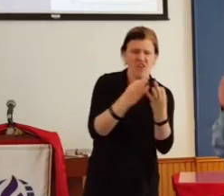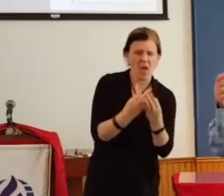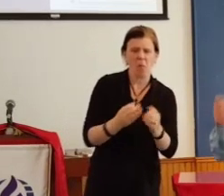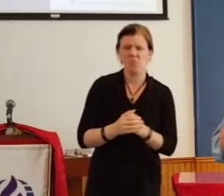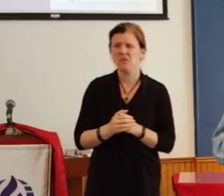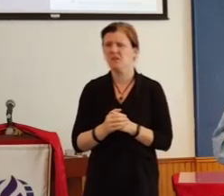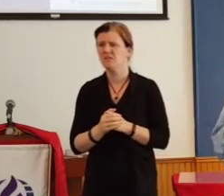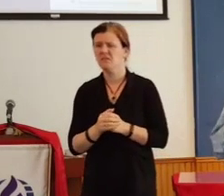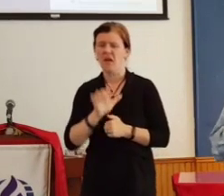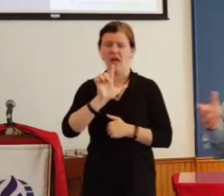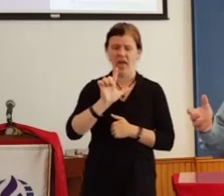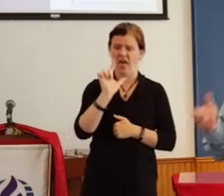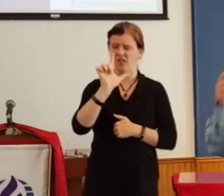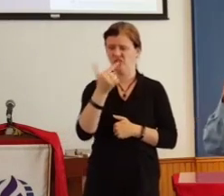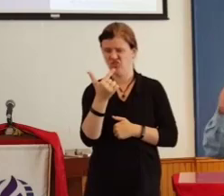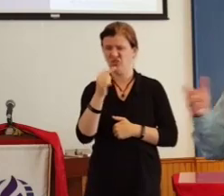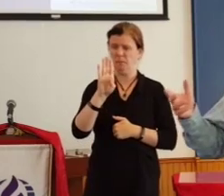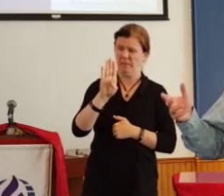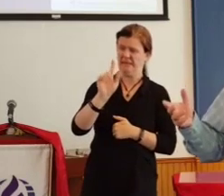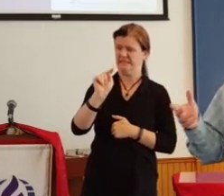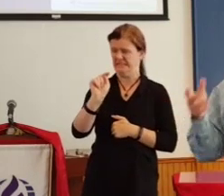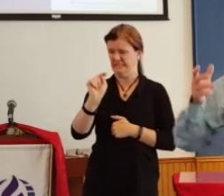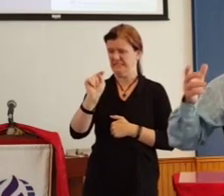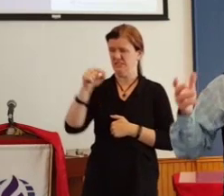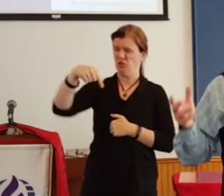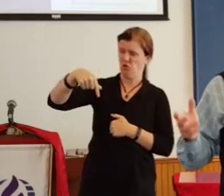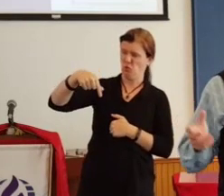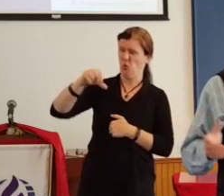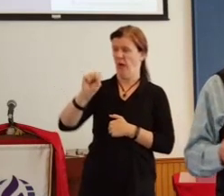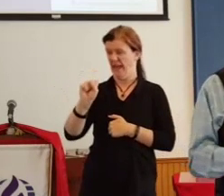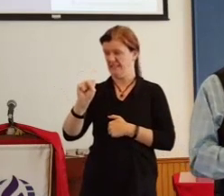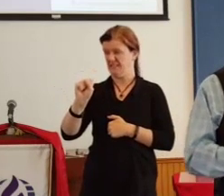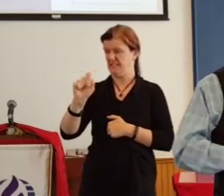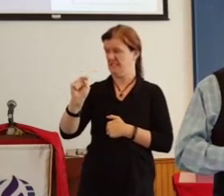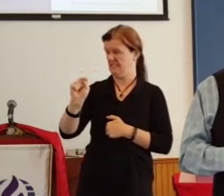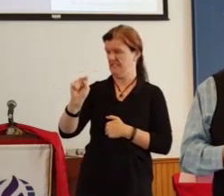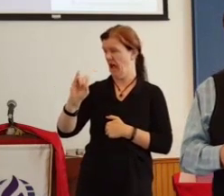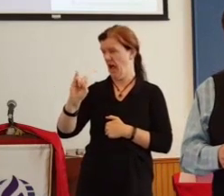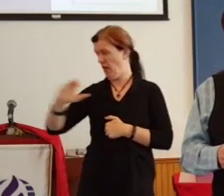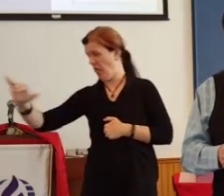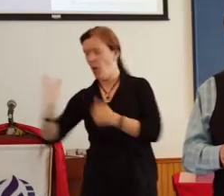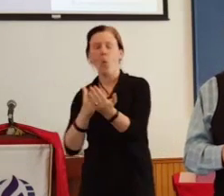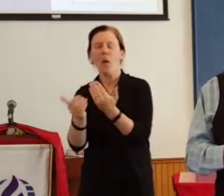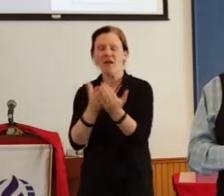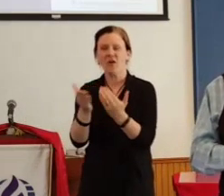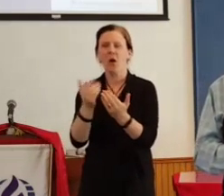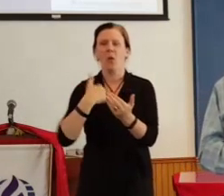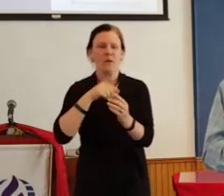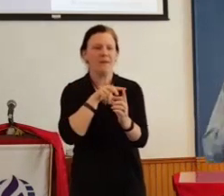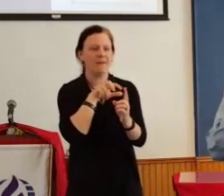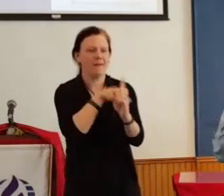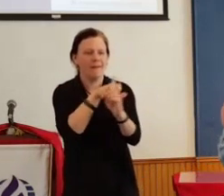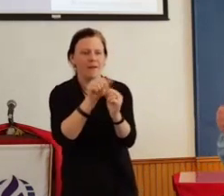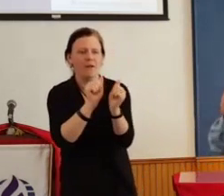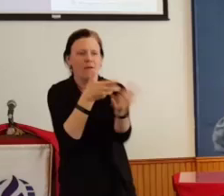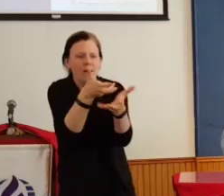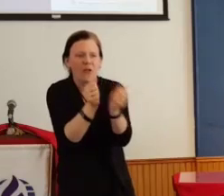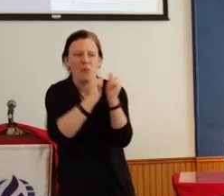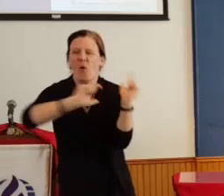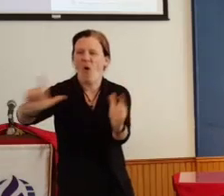LGBTQS, whatever letter you want to put in there, we engage every year. And we get to have